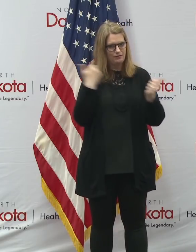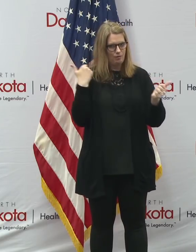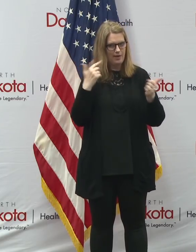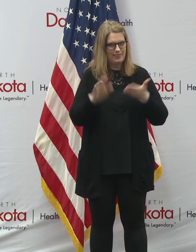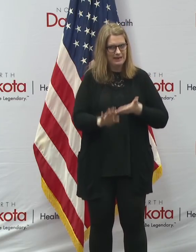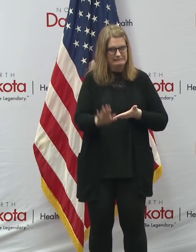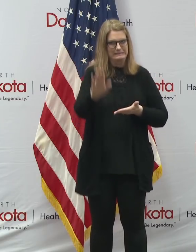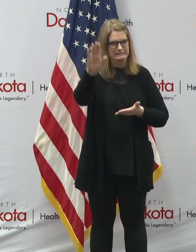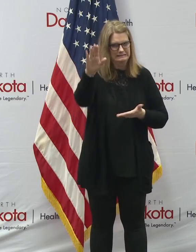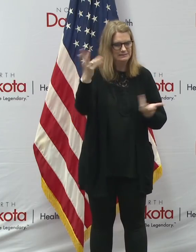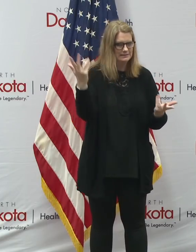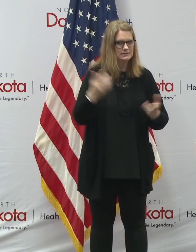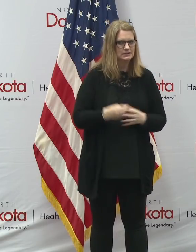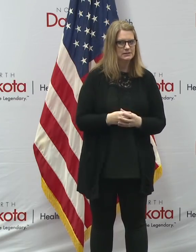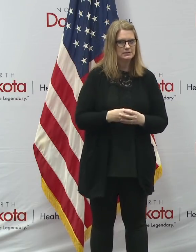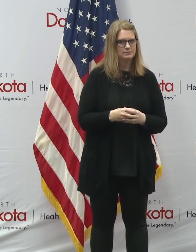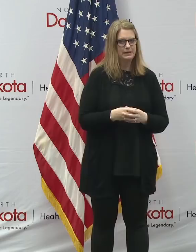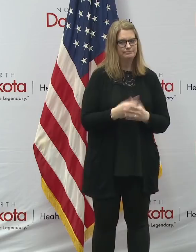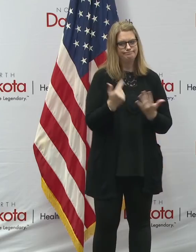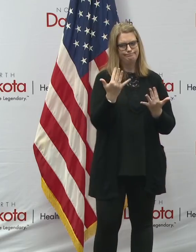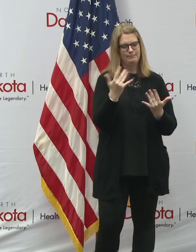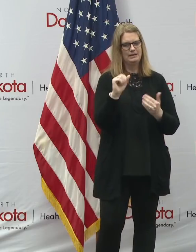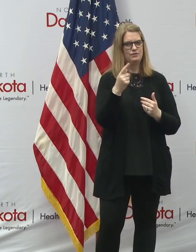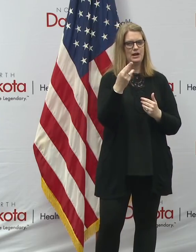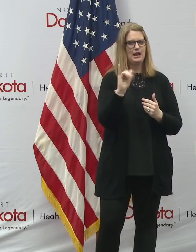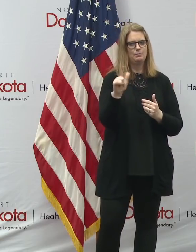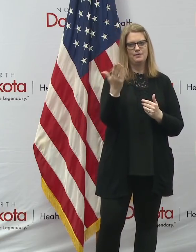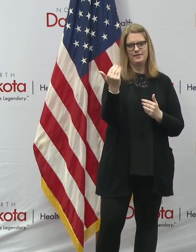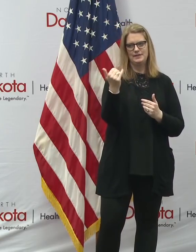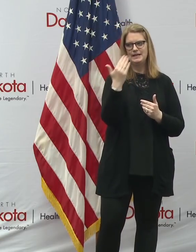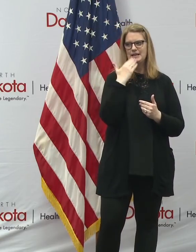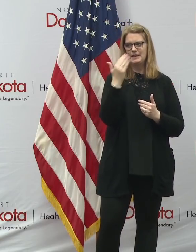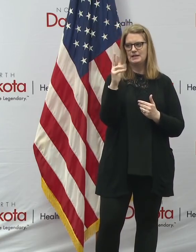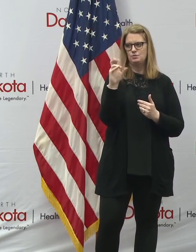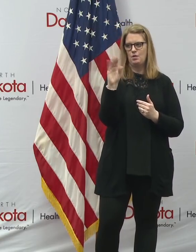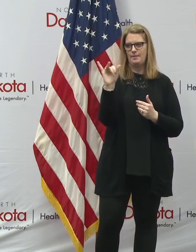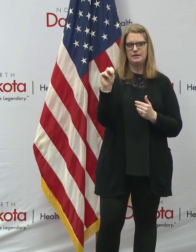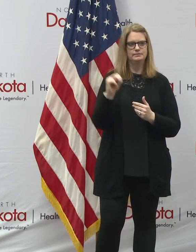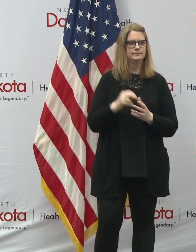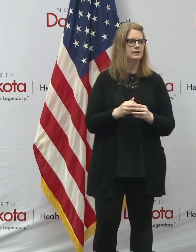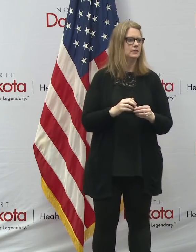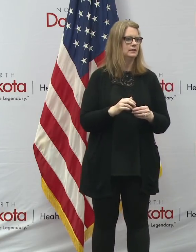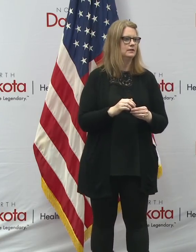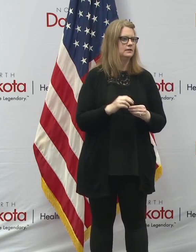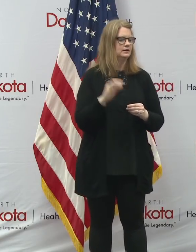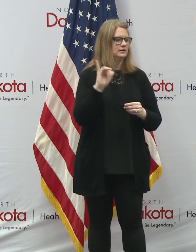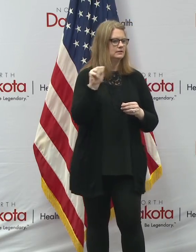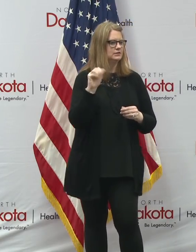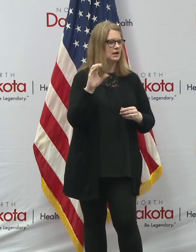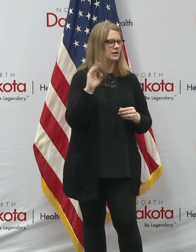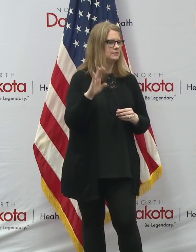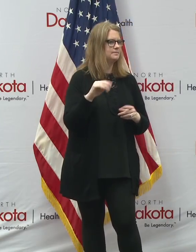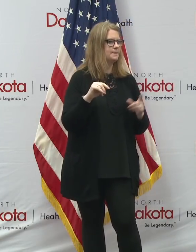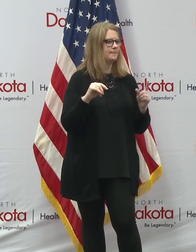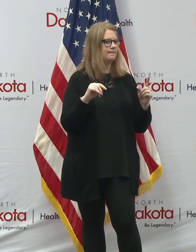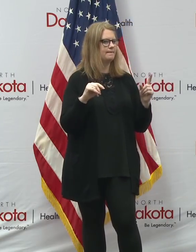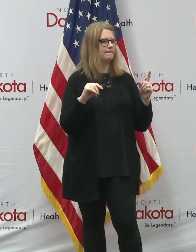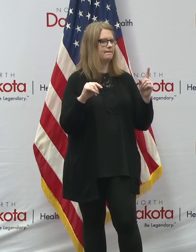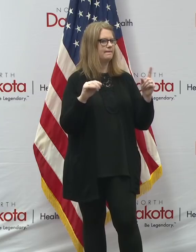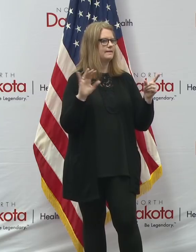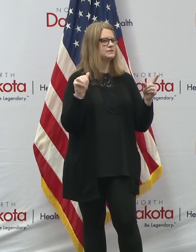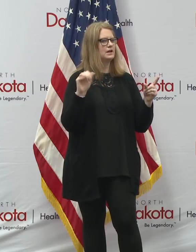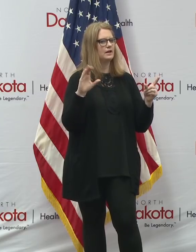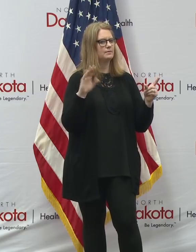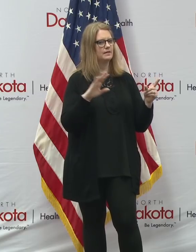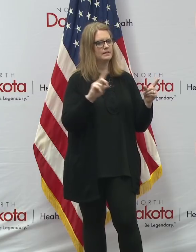But stay tuned for April 15th. Thanks, Robin, for the question. Jacob, and then Jacob, then Dave.